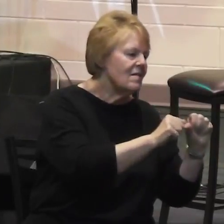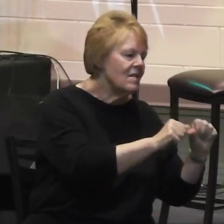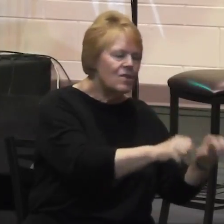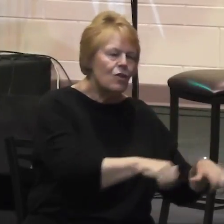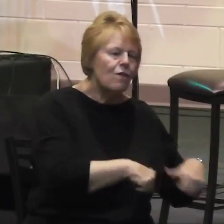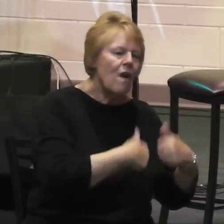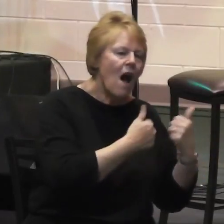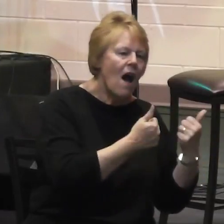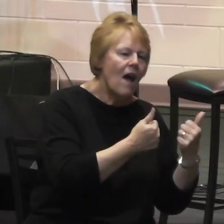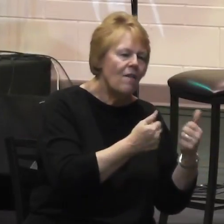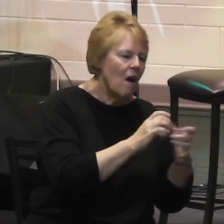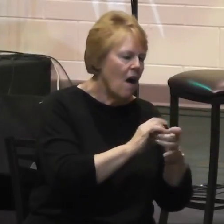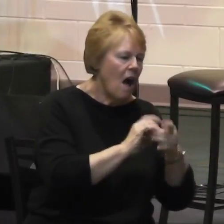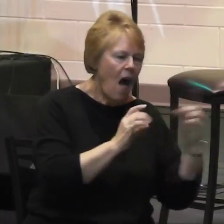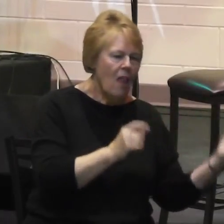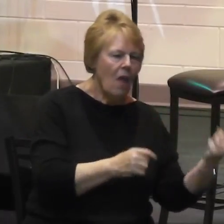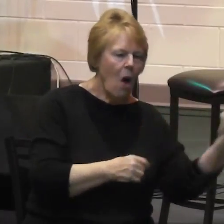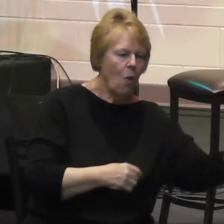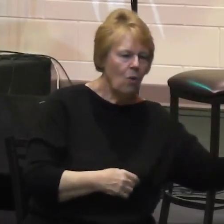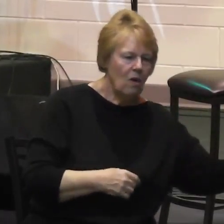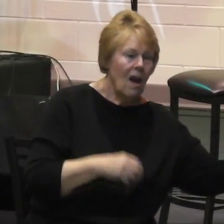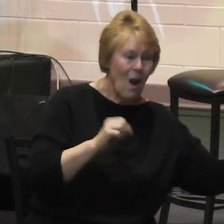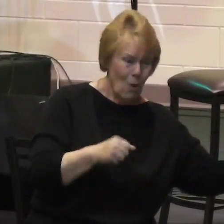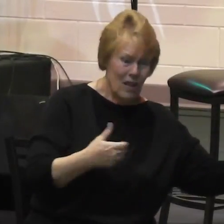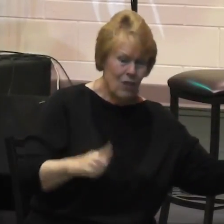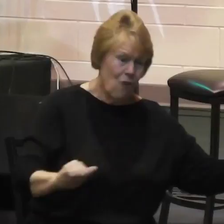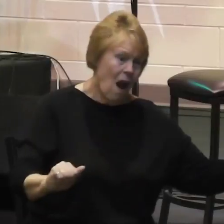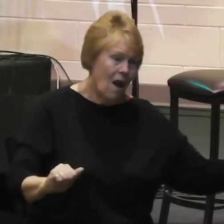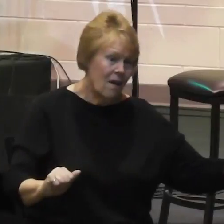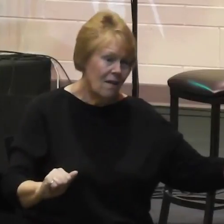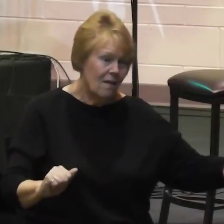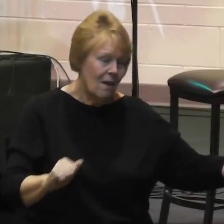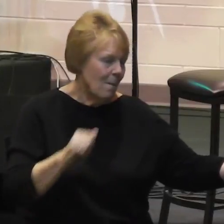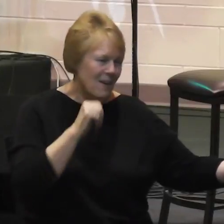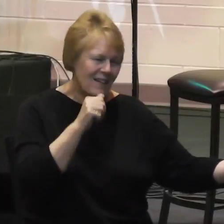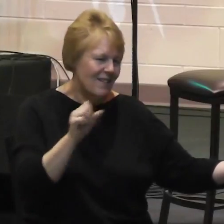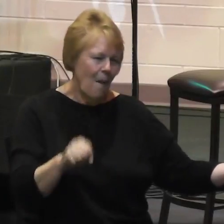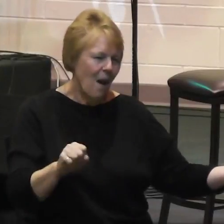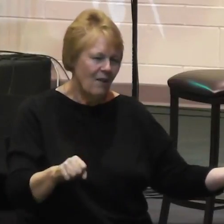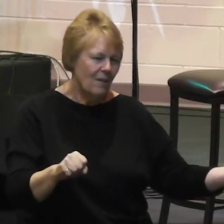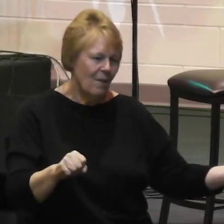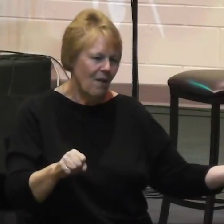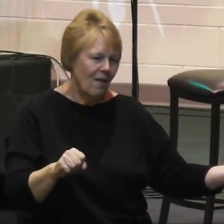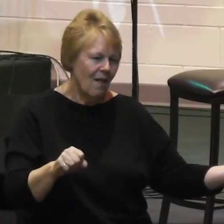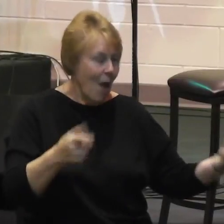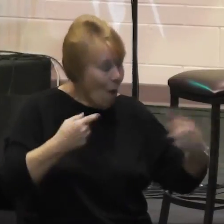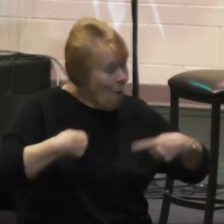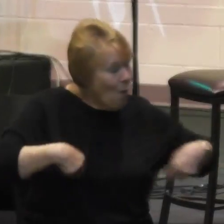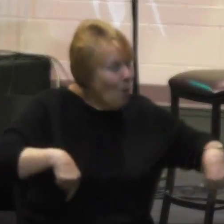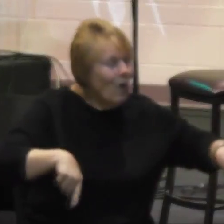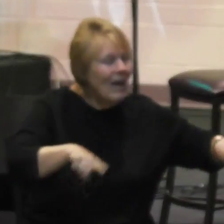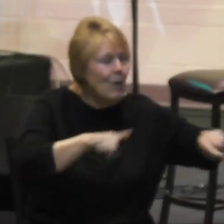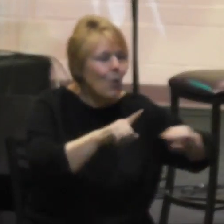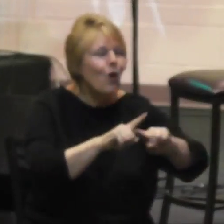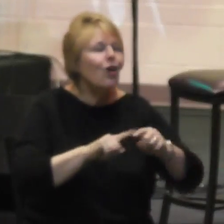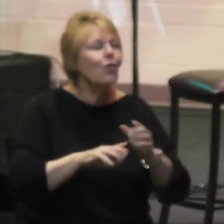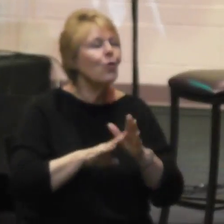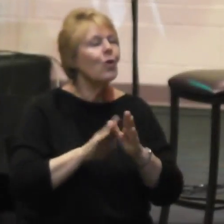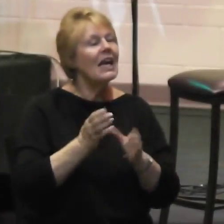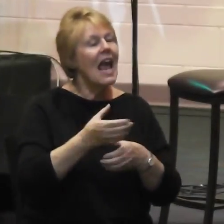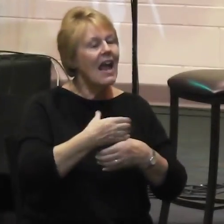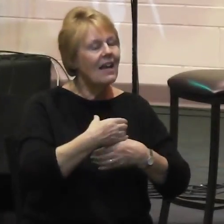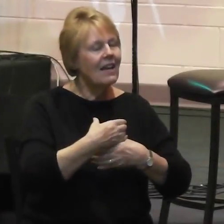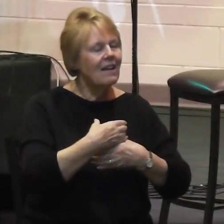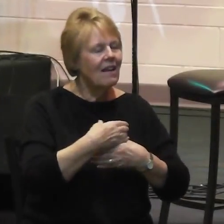could try but it is not possible to exist in isolation. we are created to be interdependent of each other.